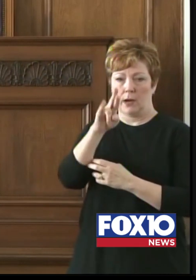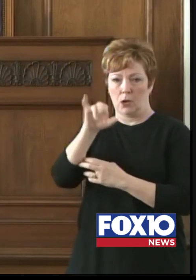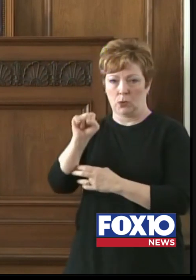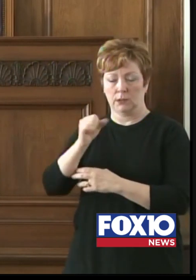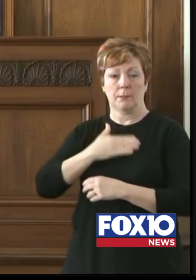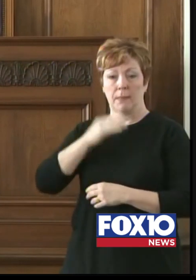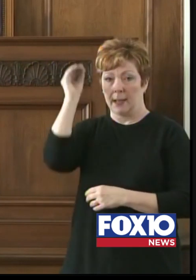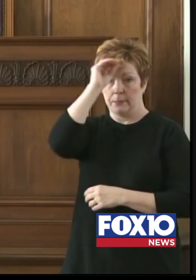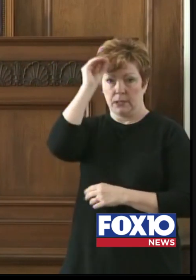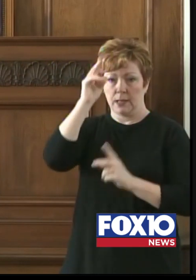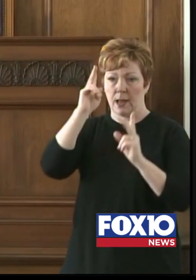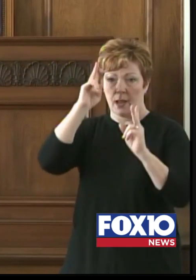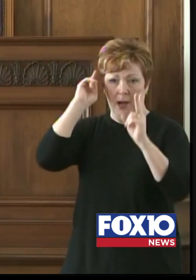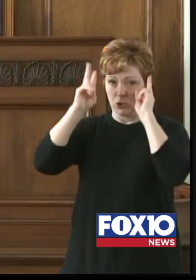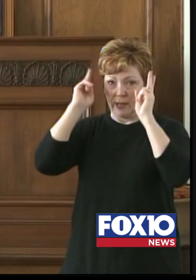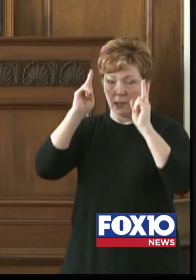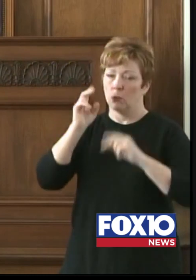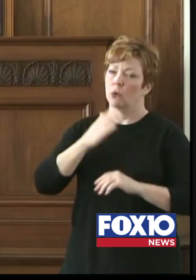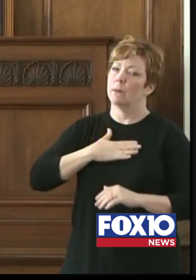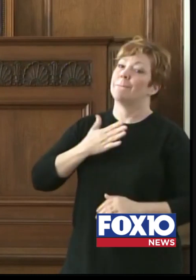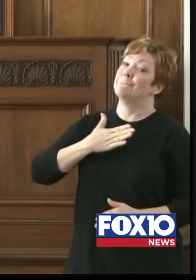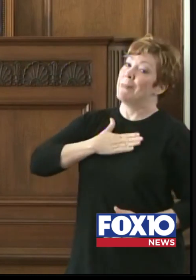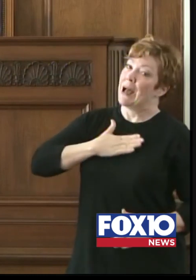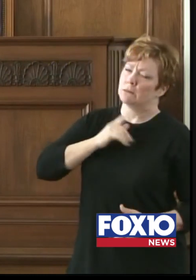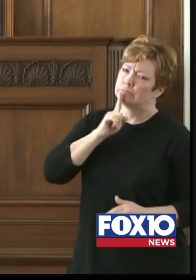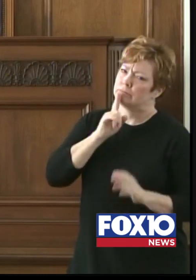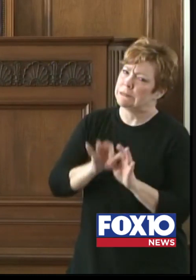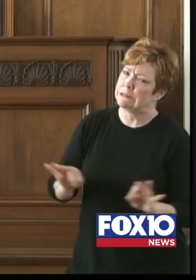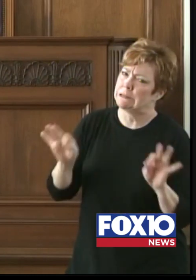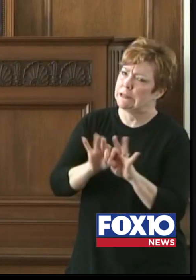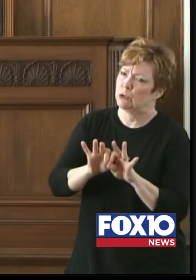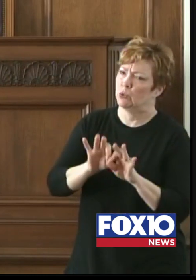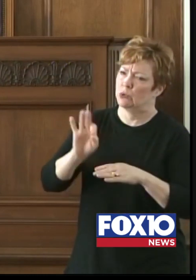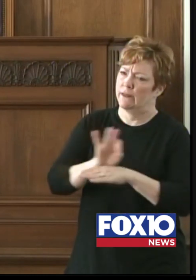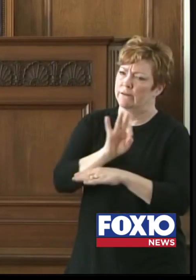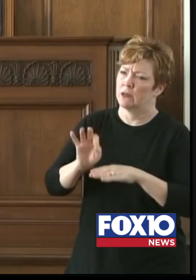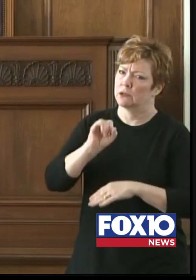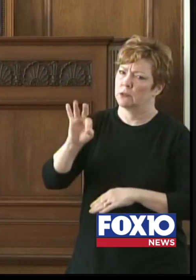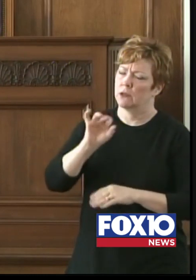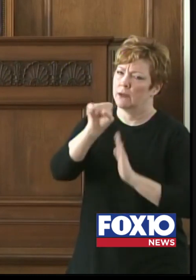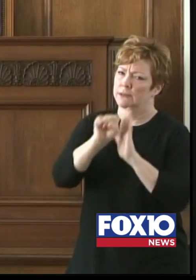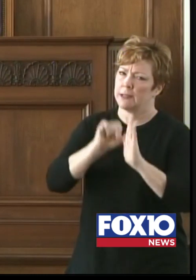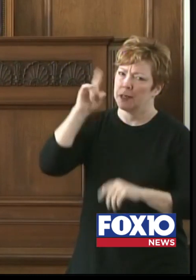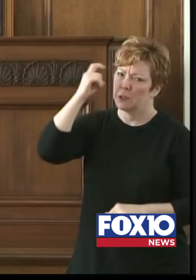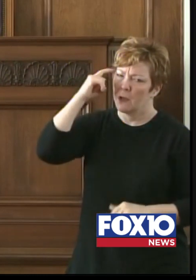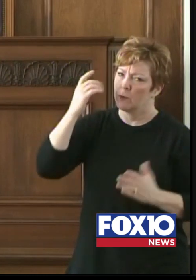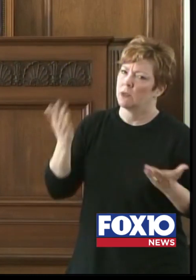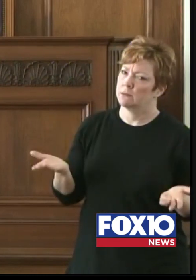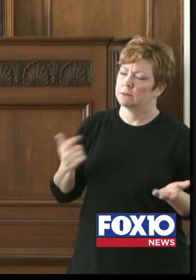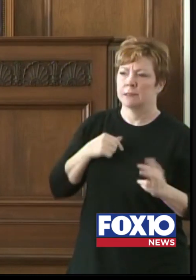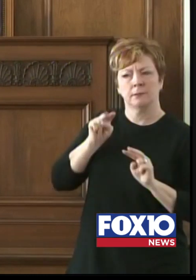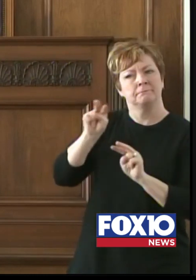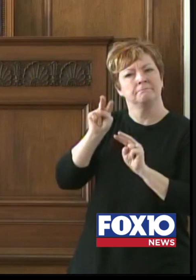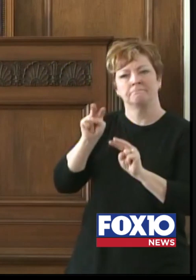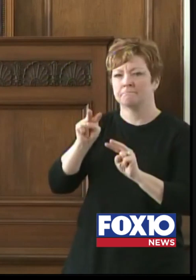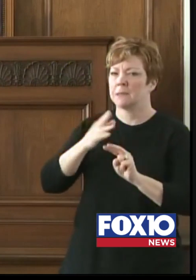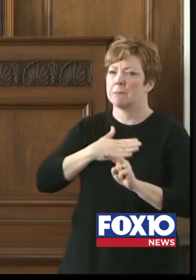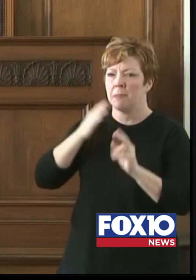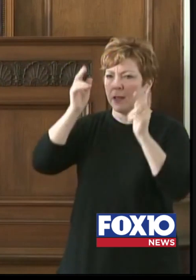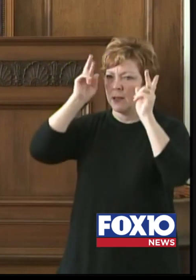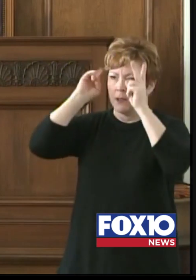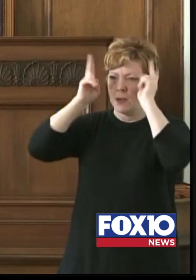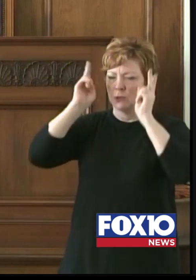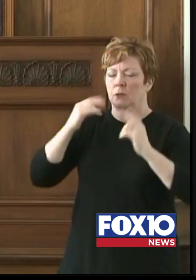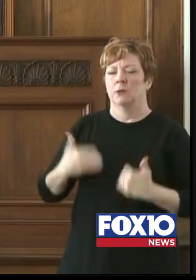opinion, hair stylists, or at least mine, are essential to the functioning of state government. I look forward to getting back to my hair